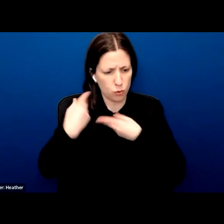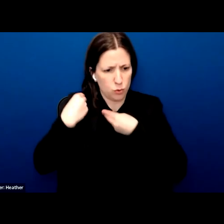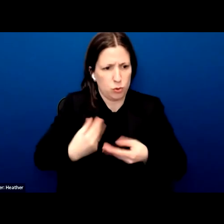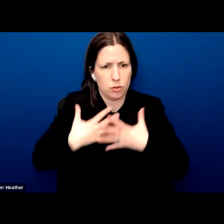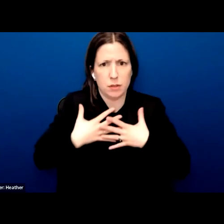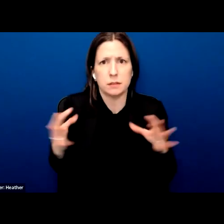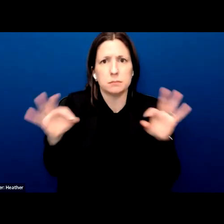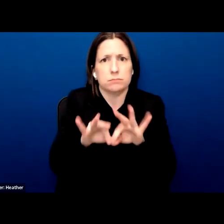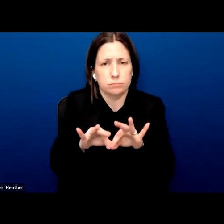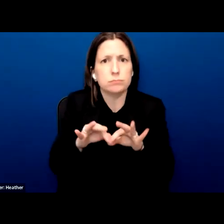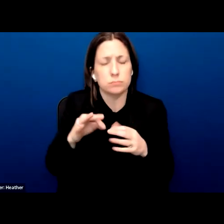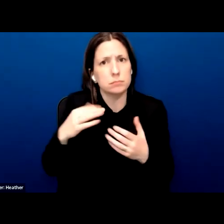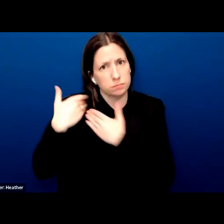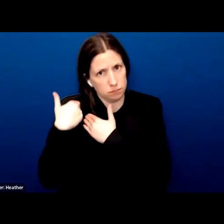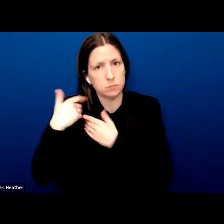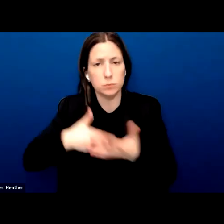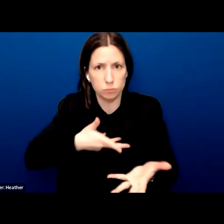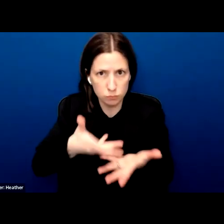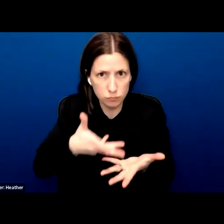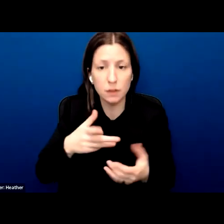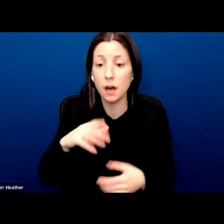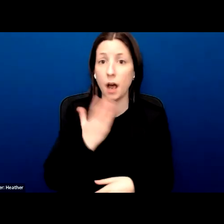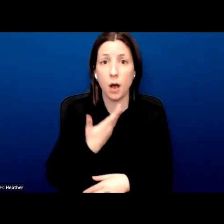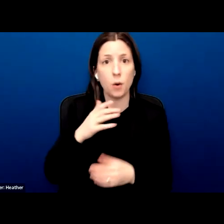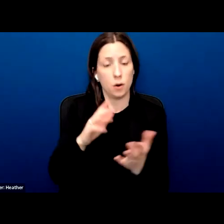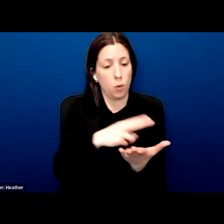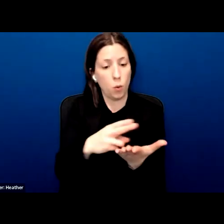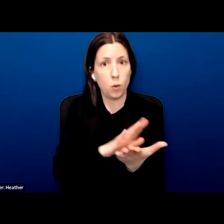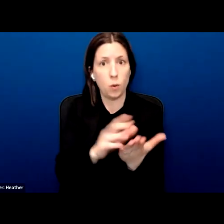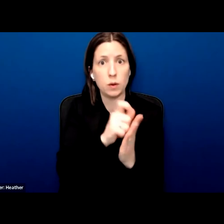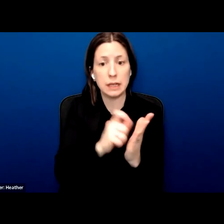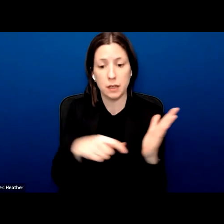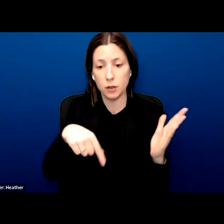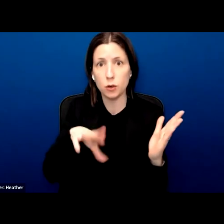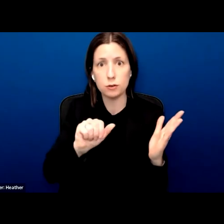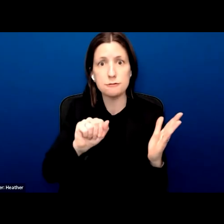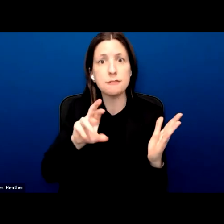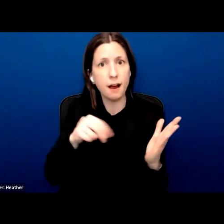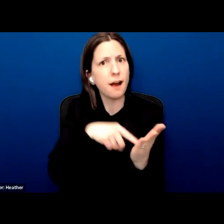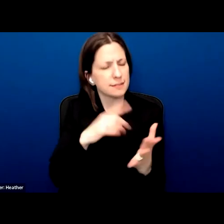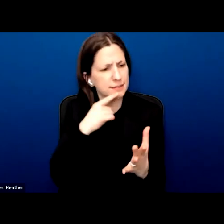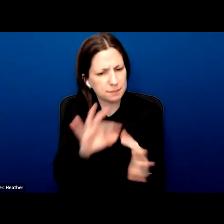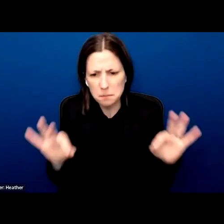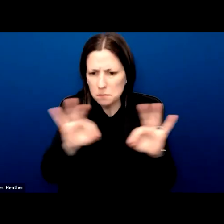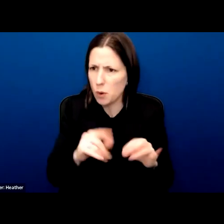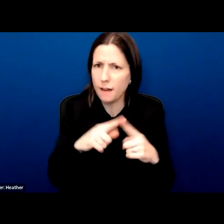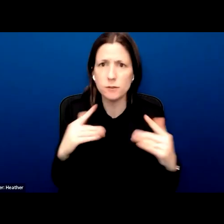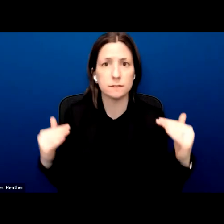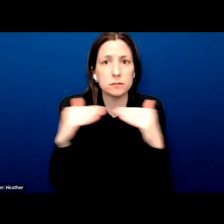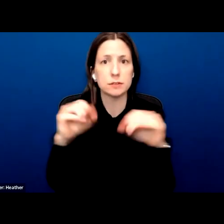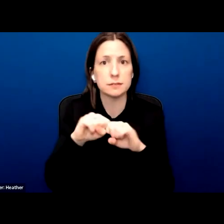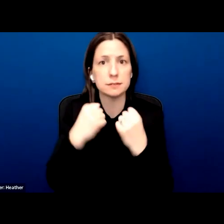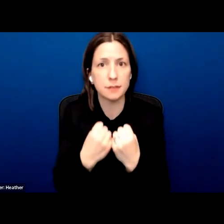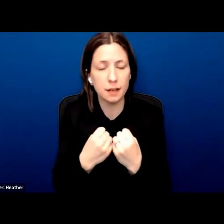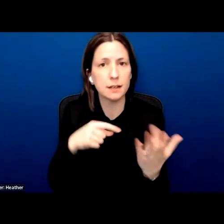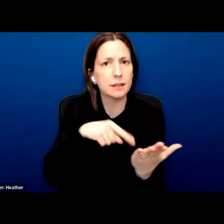Quran has numerous references to justice, particularly the importance of creating a just society. It speaks specifically to issues